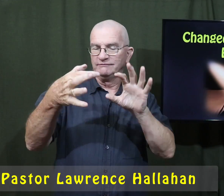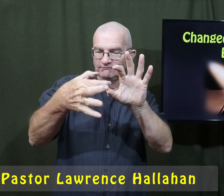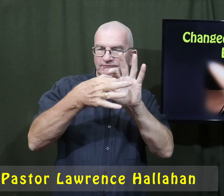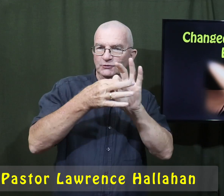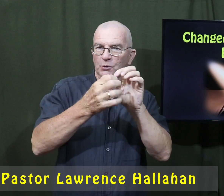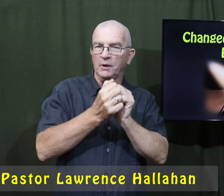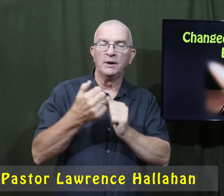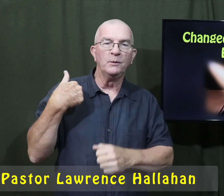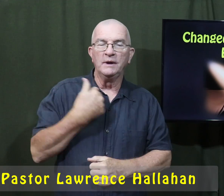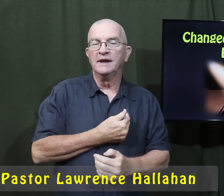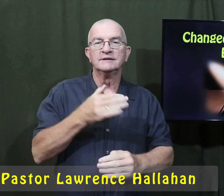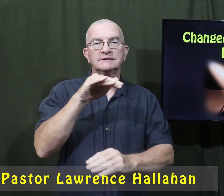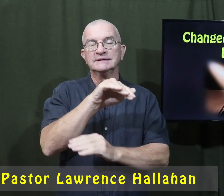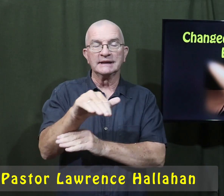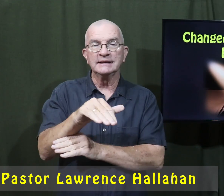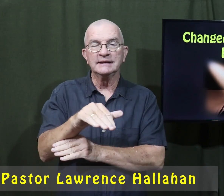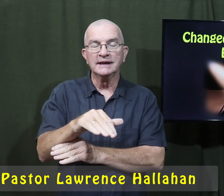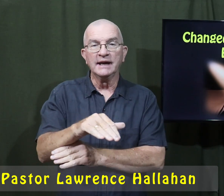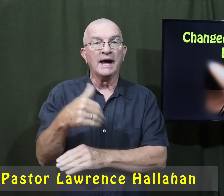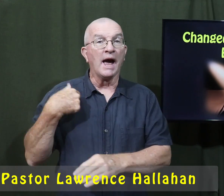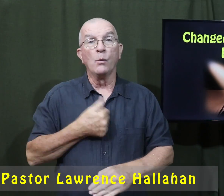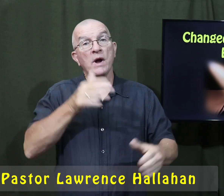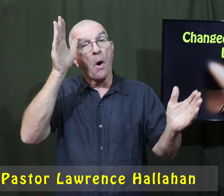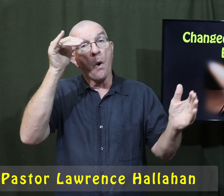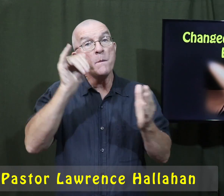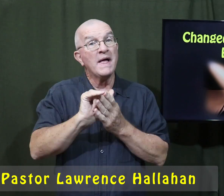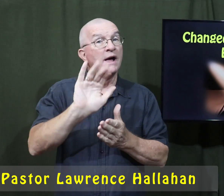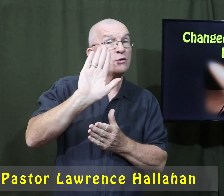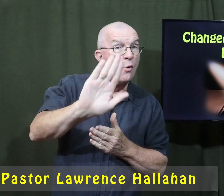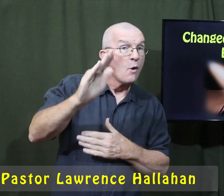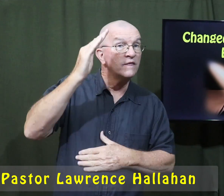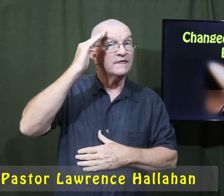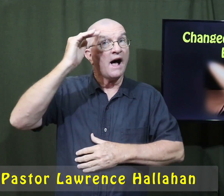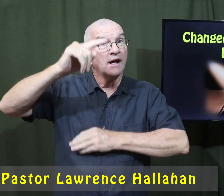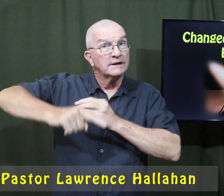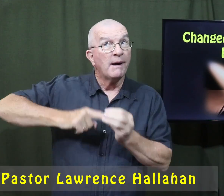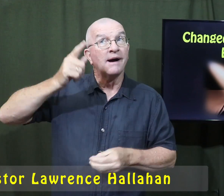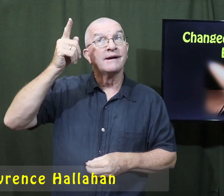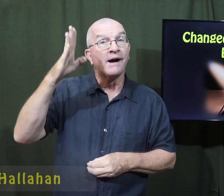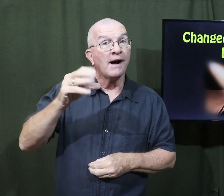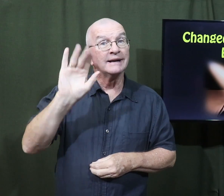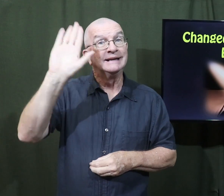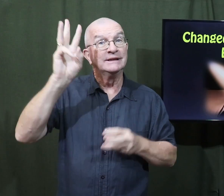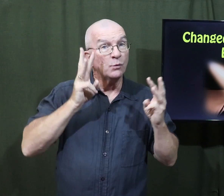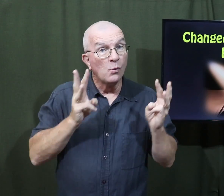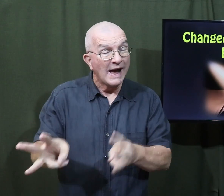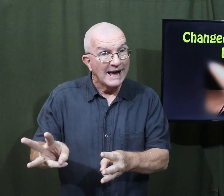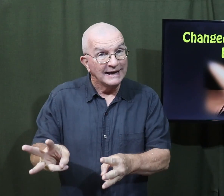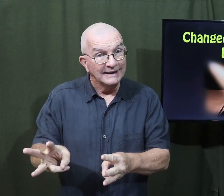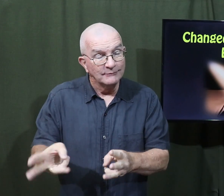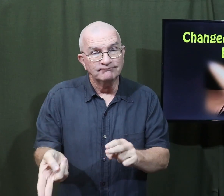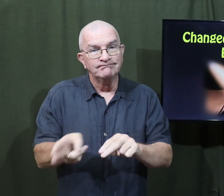that you've joined with us tonight, and we hope that your knowledge about God and His ways